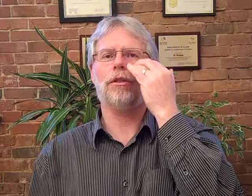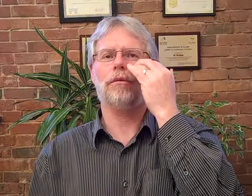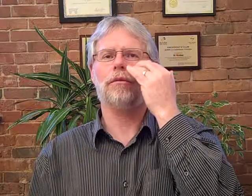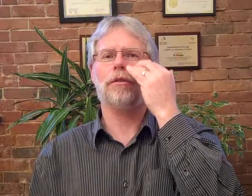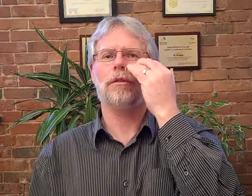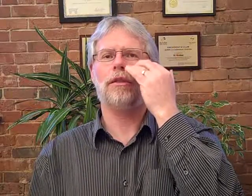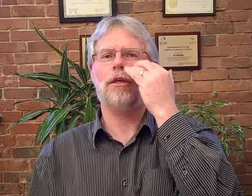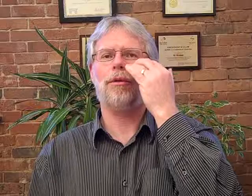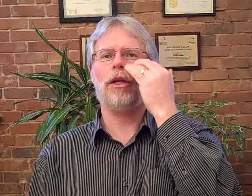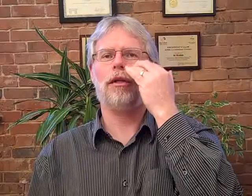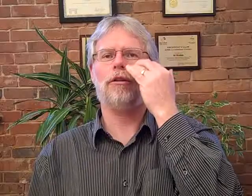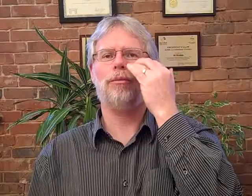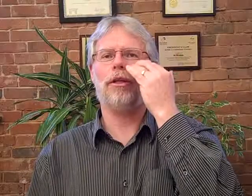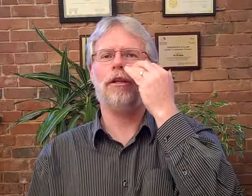deeply and completely